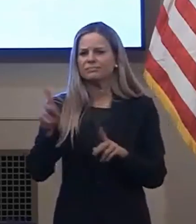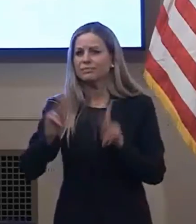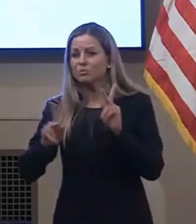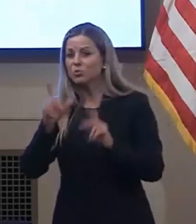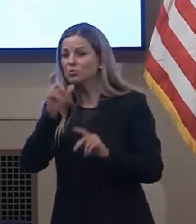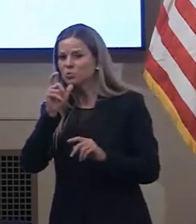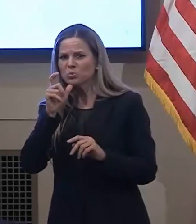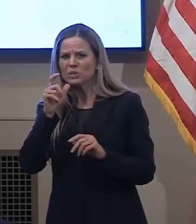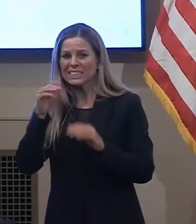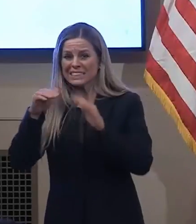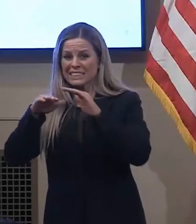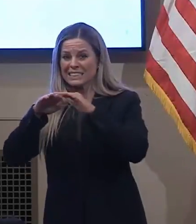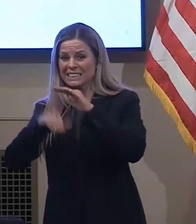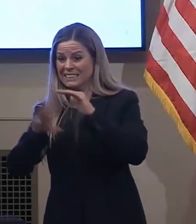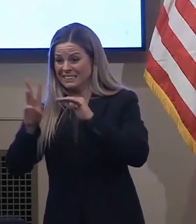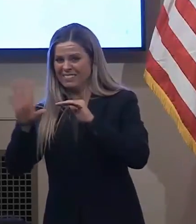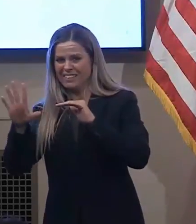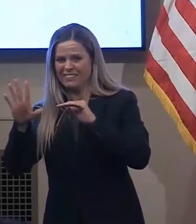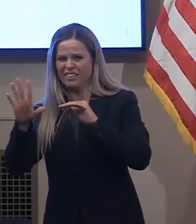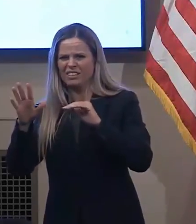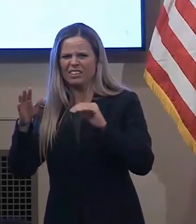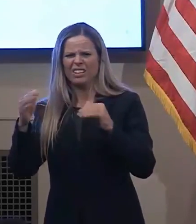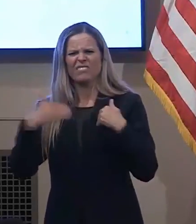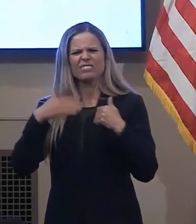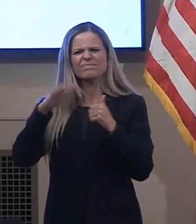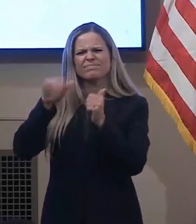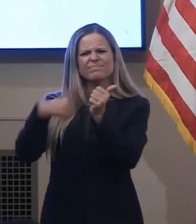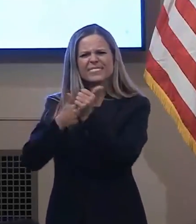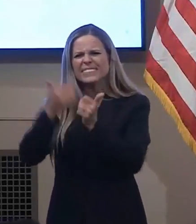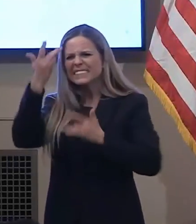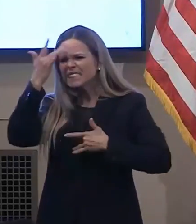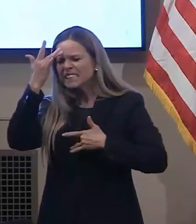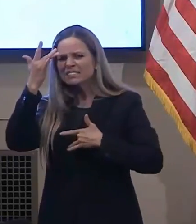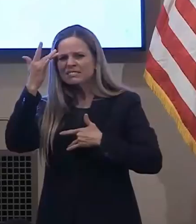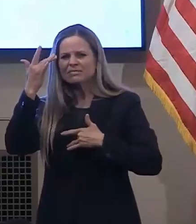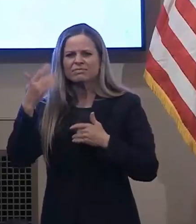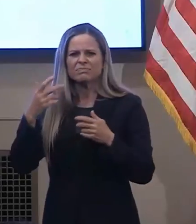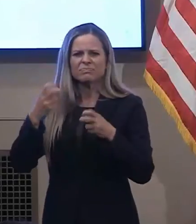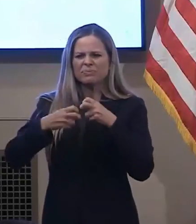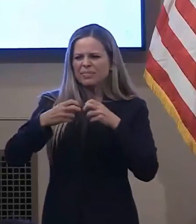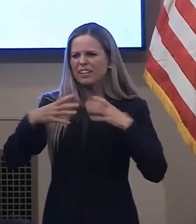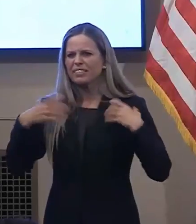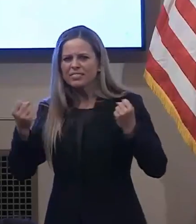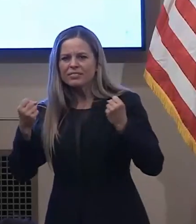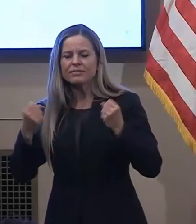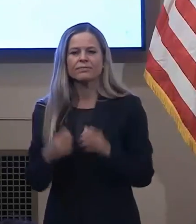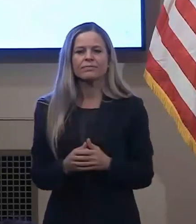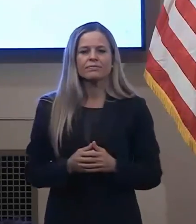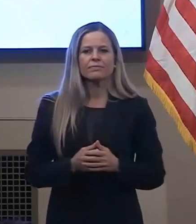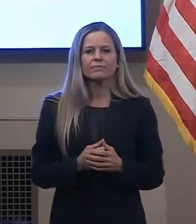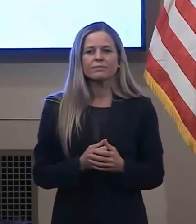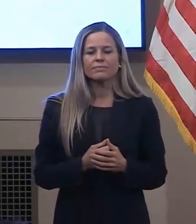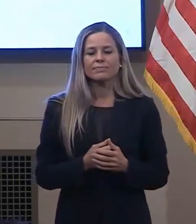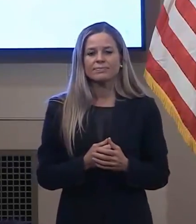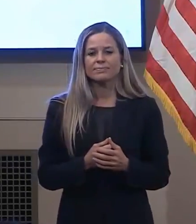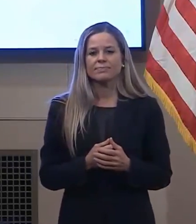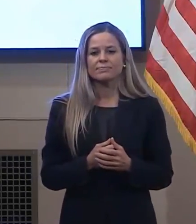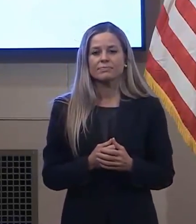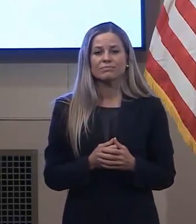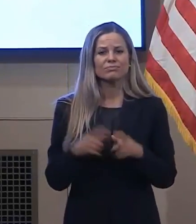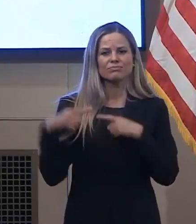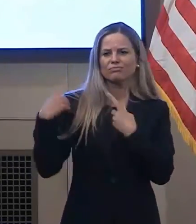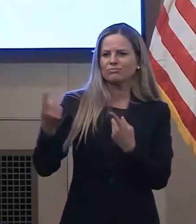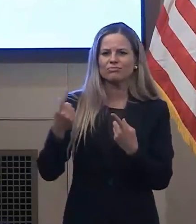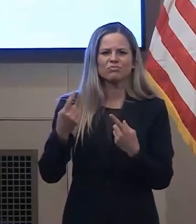staff in pre-K through 12 schools and educational settings. We've made significant progress